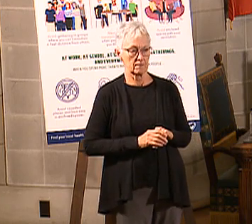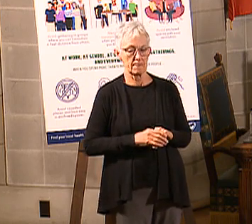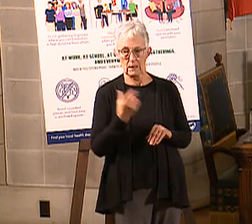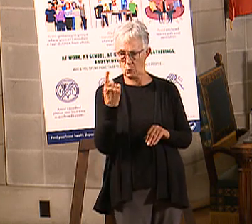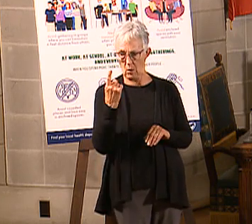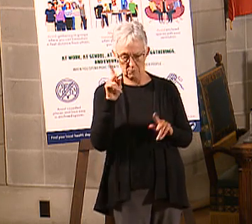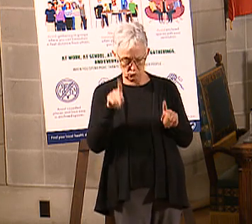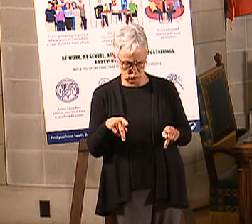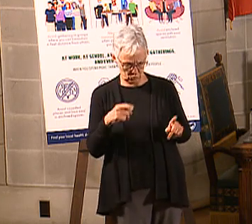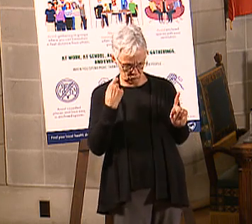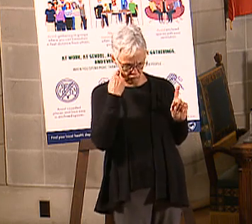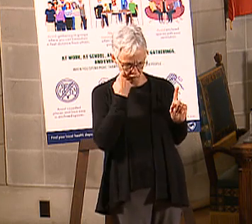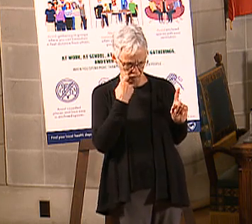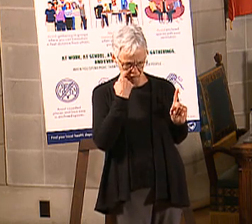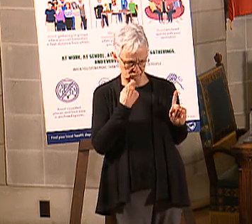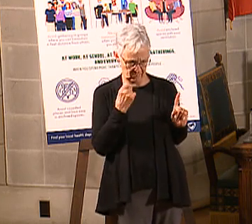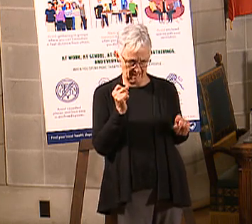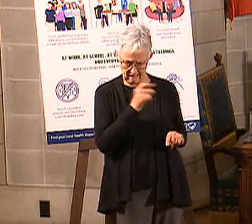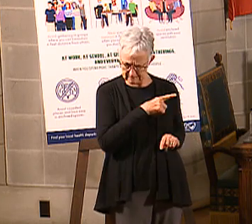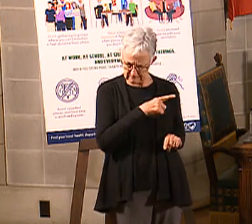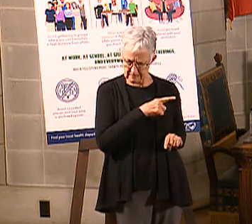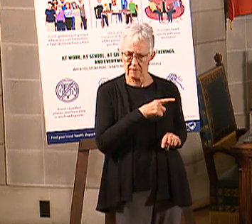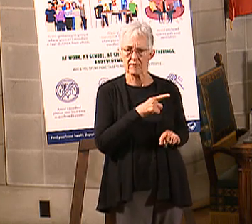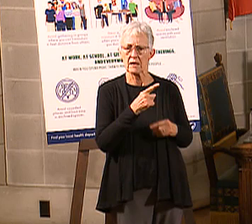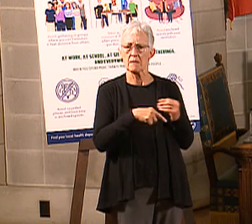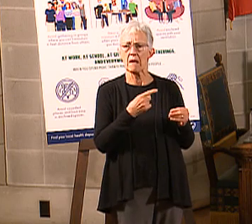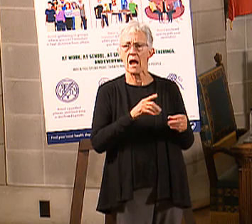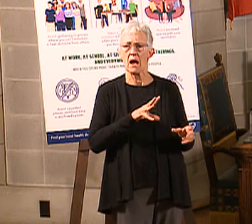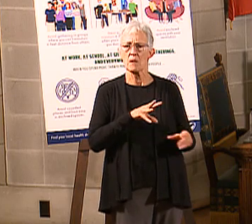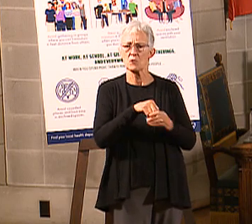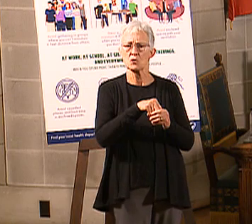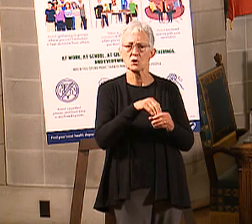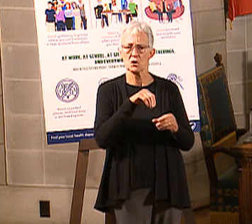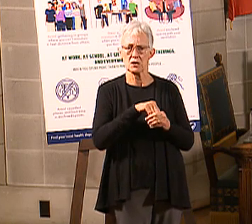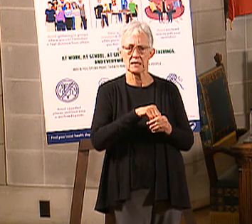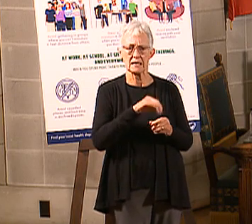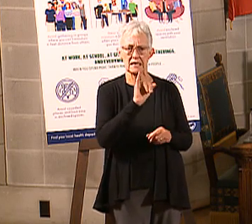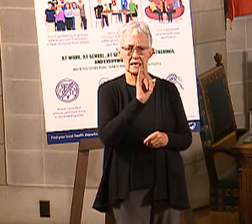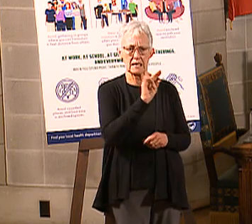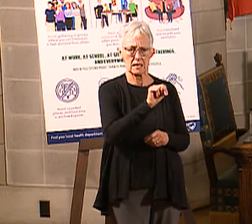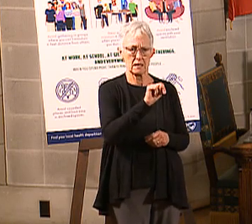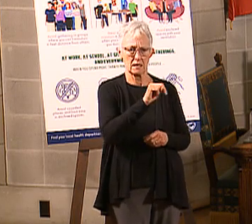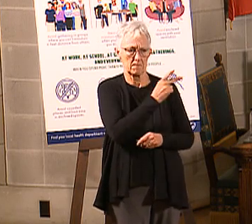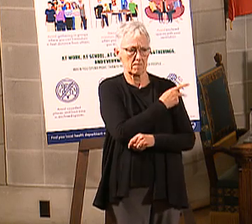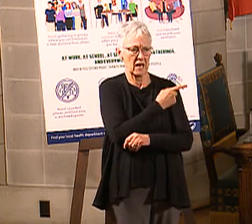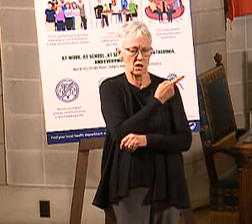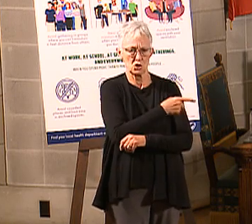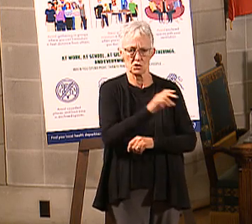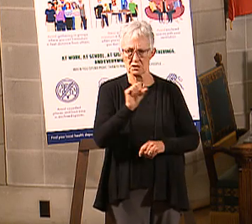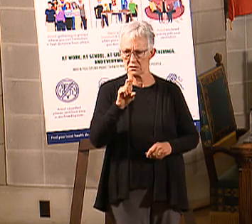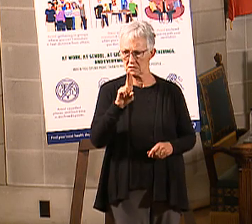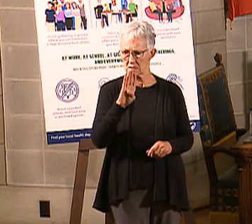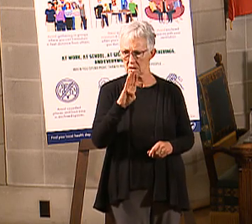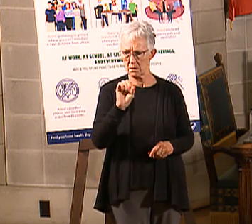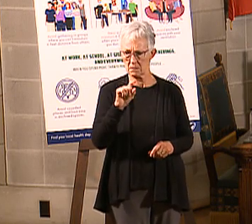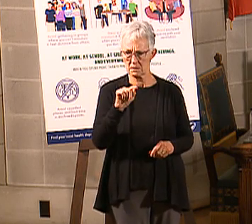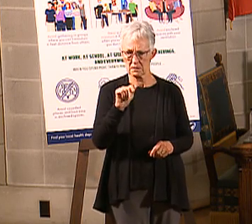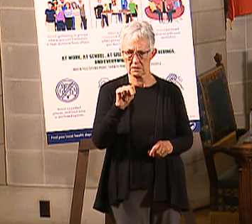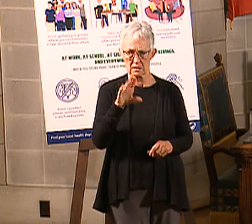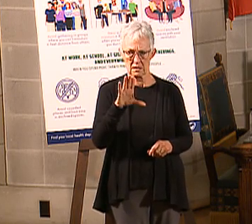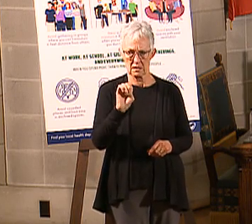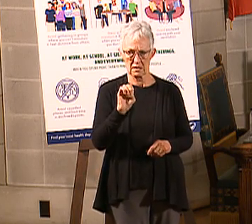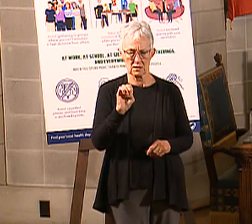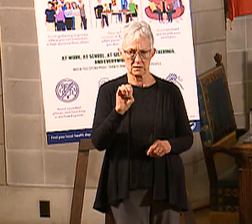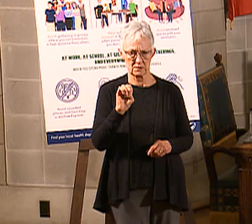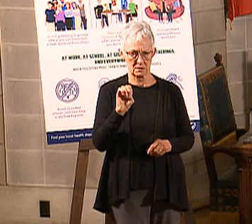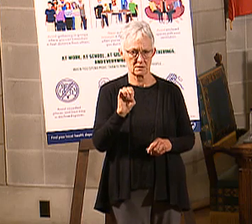recently, relatively recently, about participating in inpatient substance use. That would also count. So